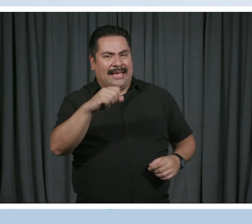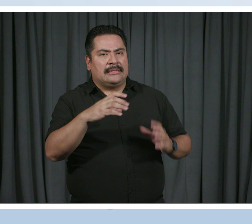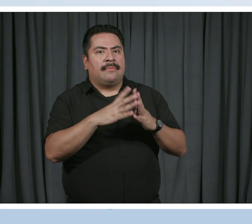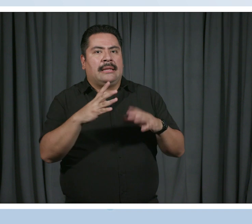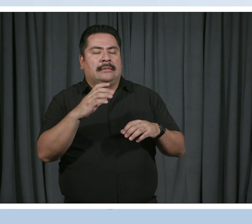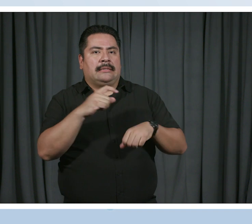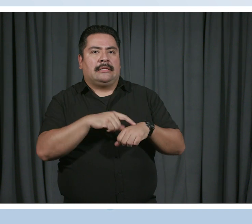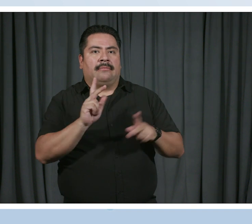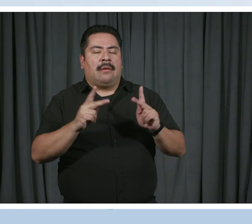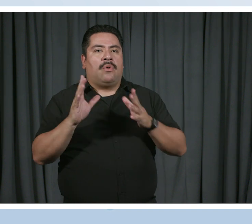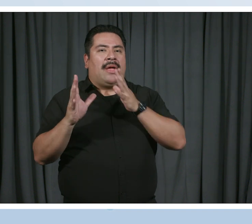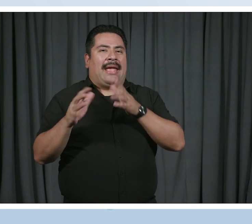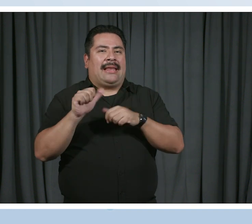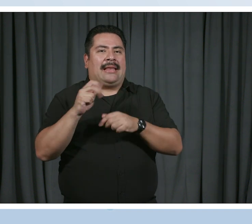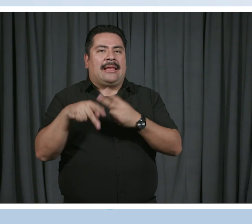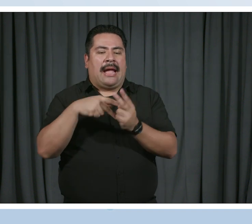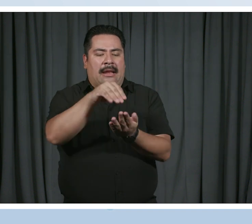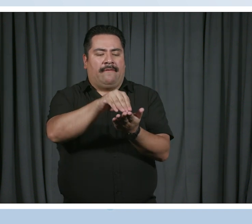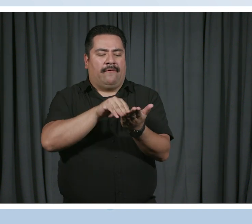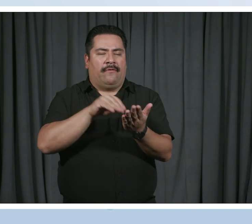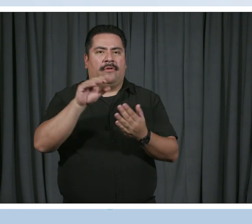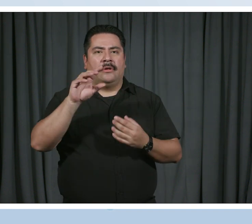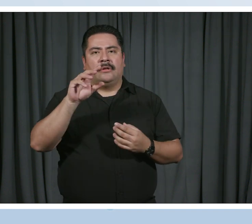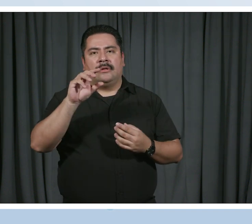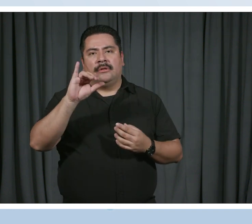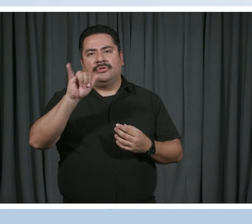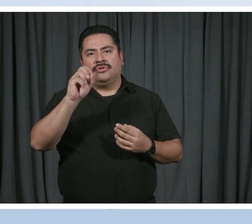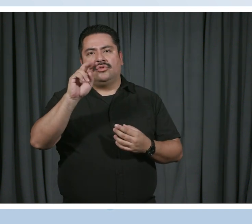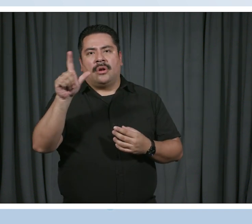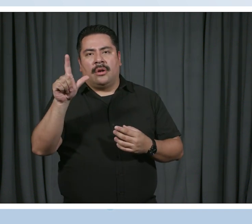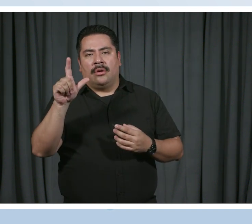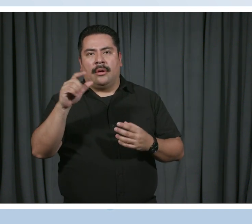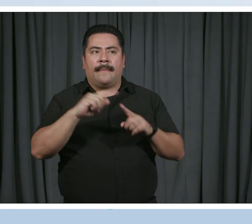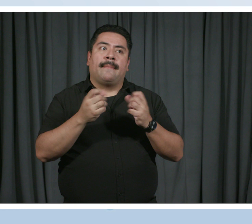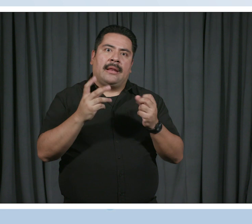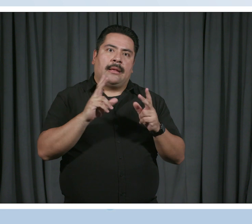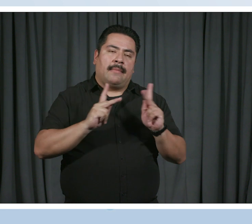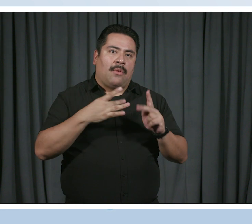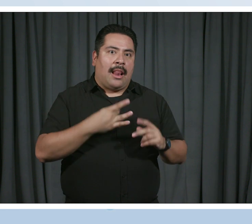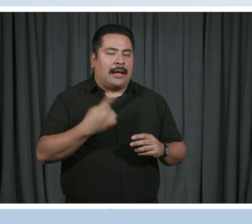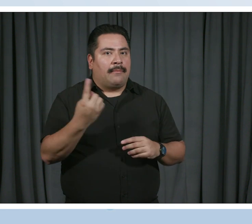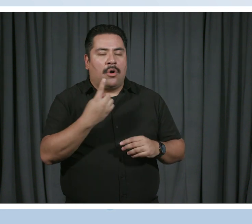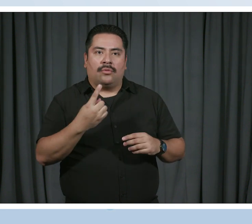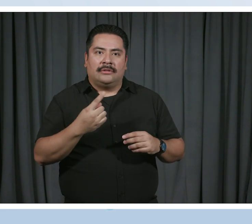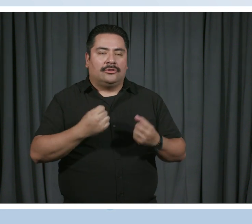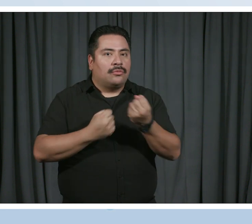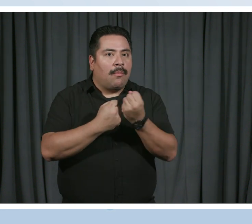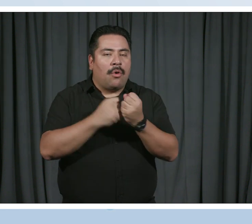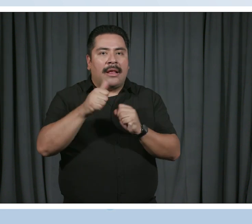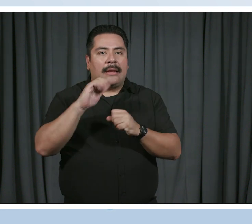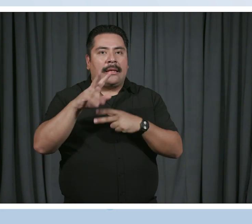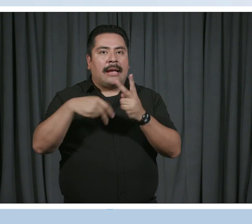people hate doing any kind of logging or journaling, but a lot of people love it. So I'm always down for any creative